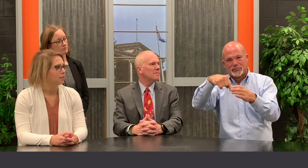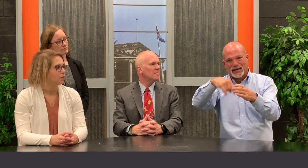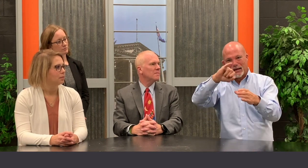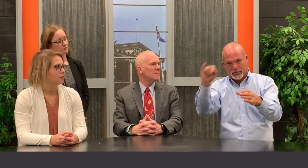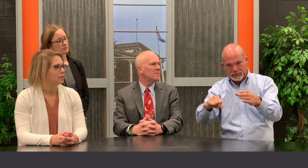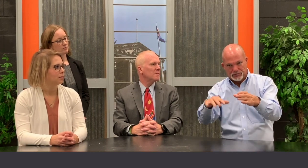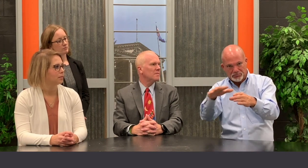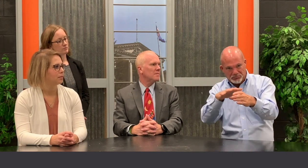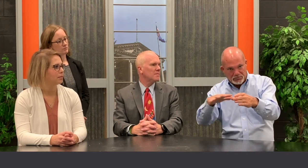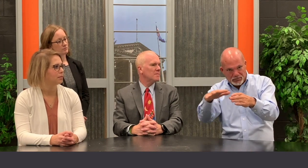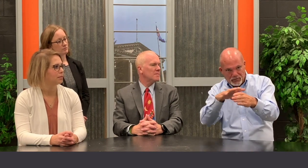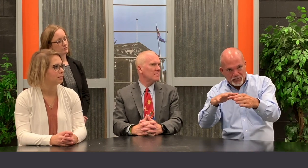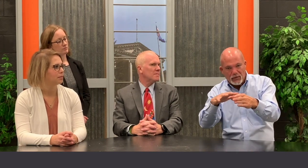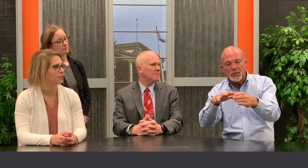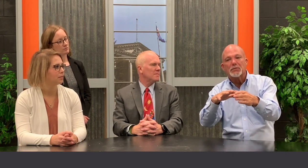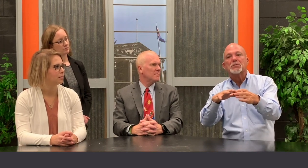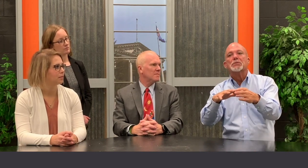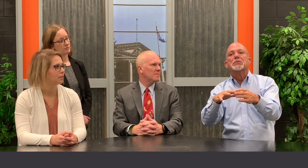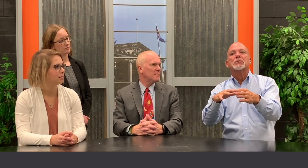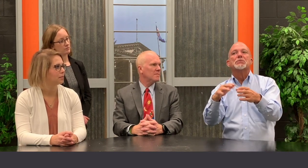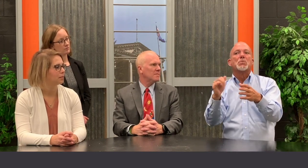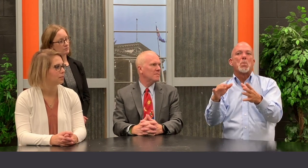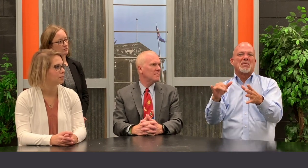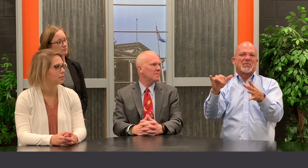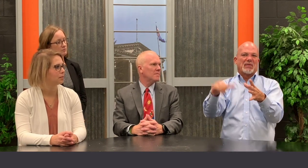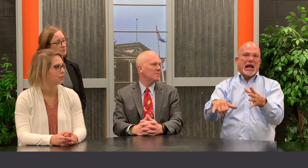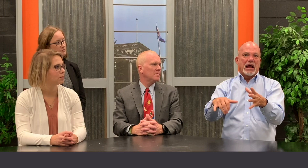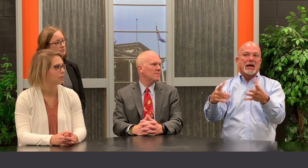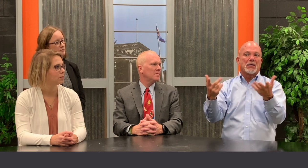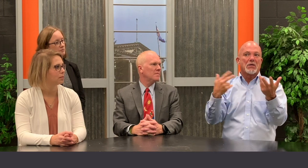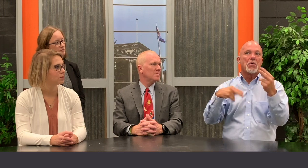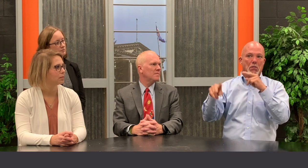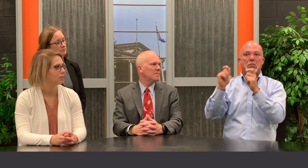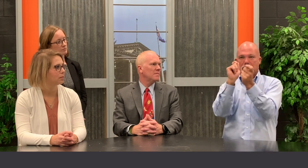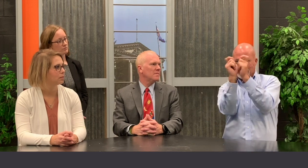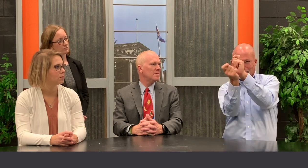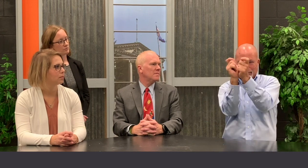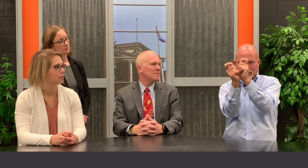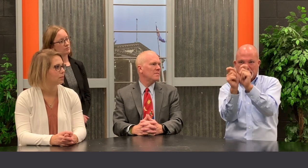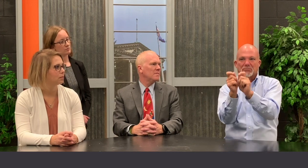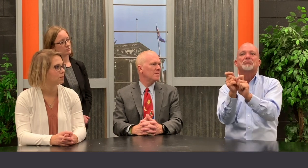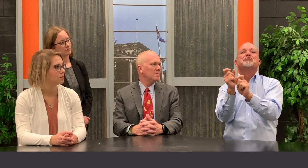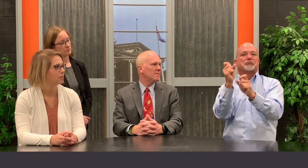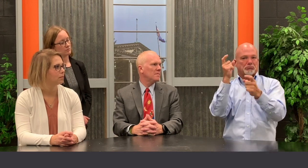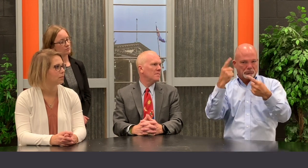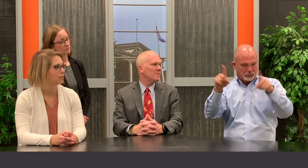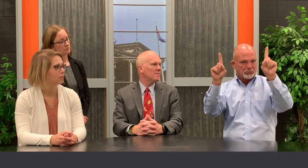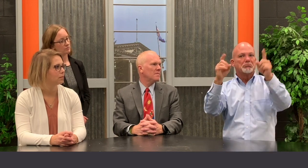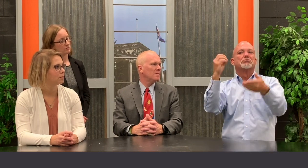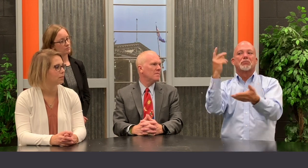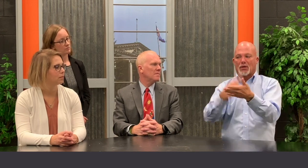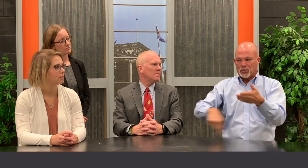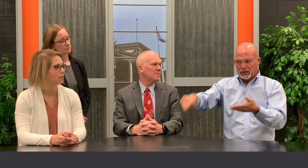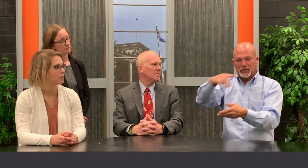An additional recommendation was made to not go further outside of the Indianapolis area but to remain within